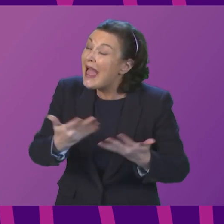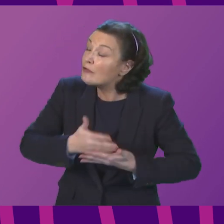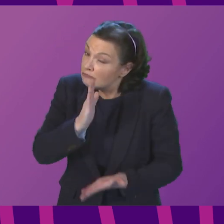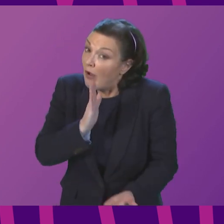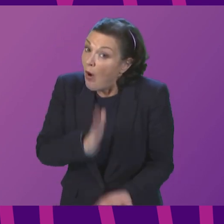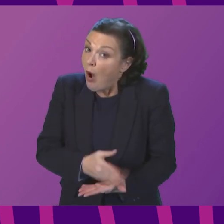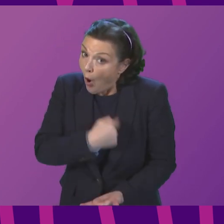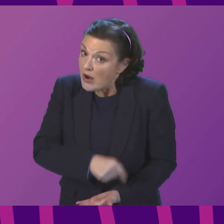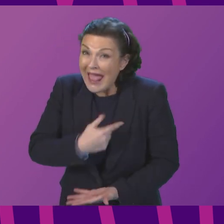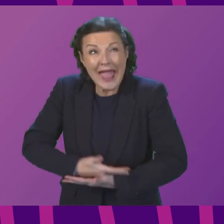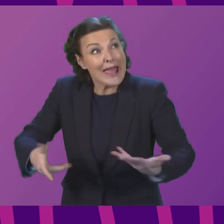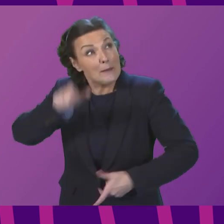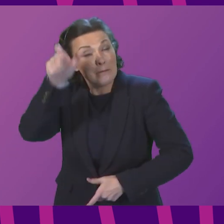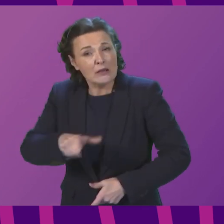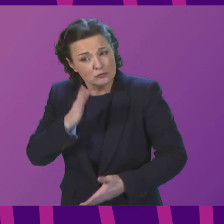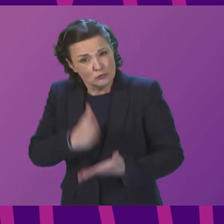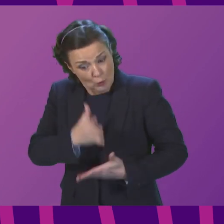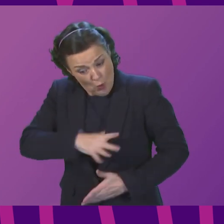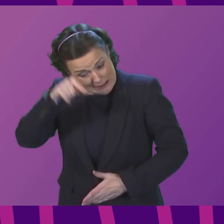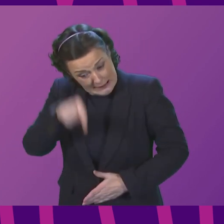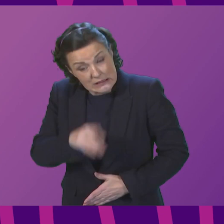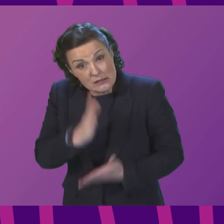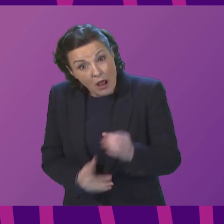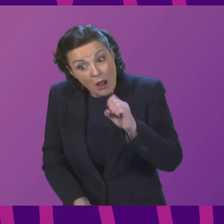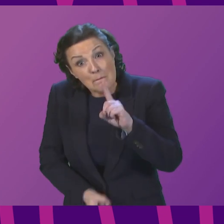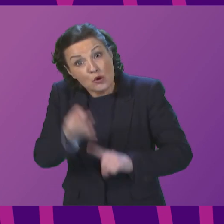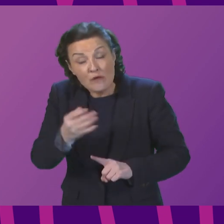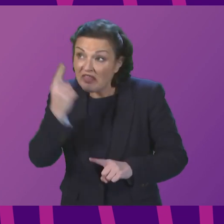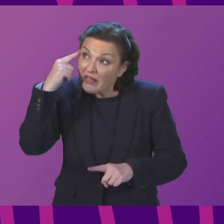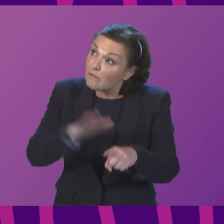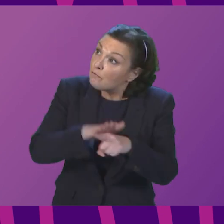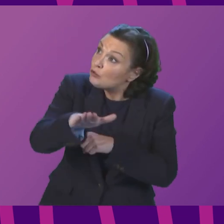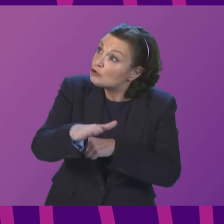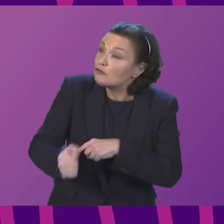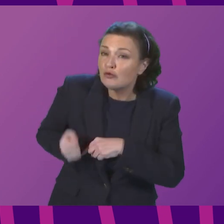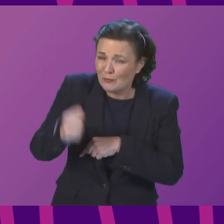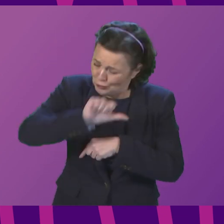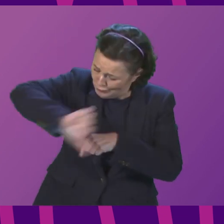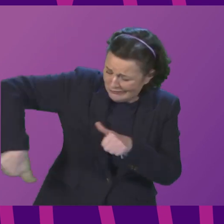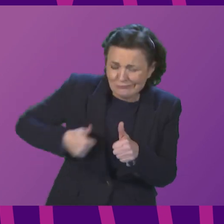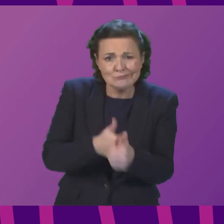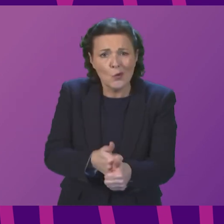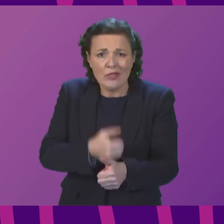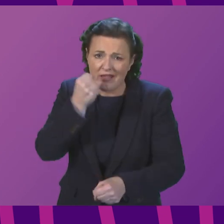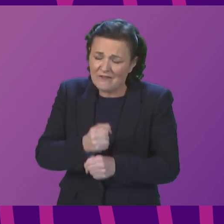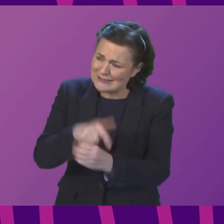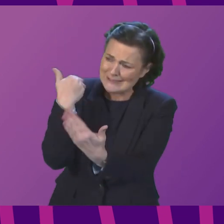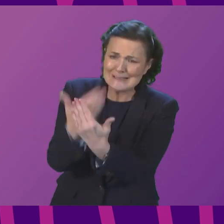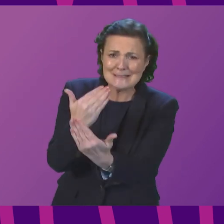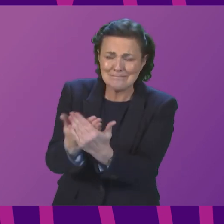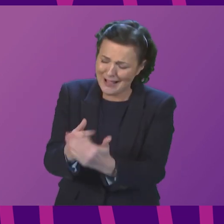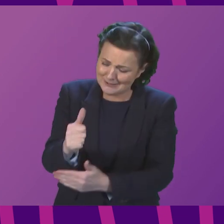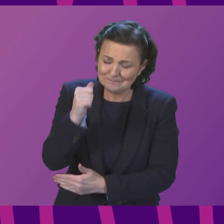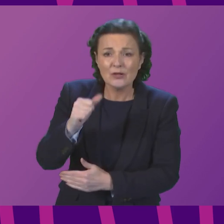interest, a genuine interest in these matters in ensuring the future prosperity of our railway should get behind us on this and demand the